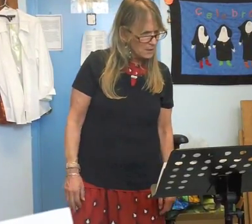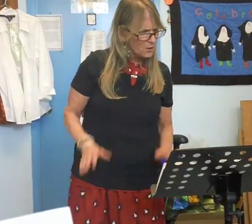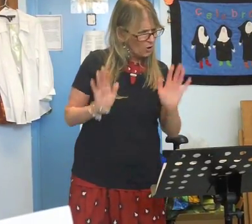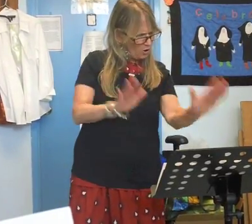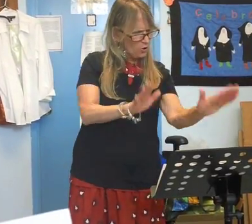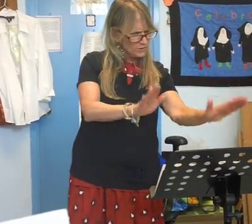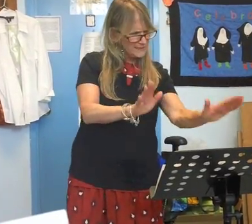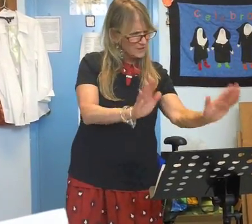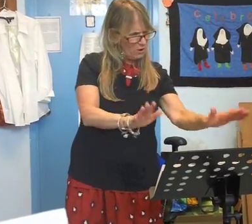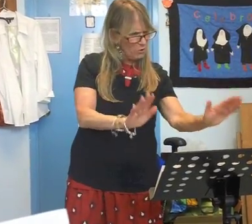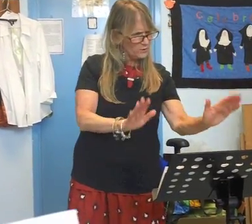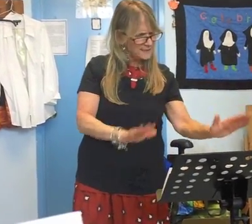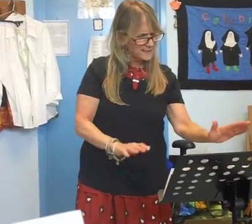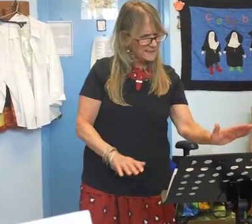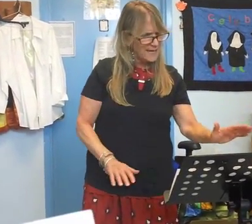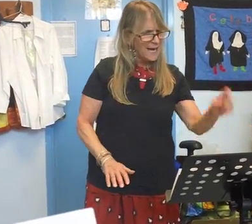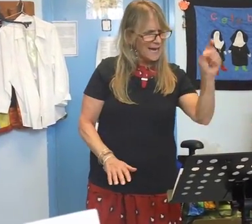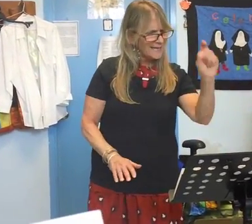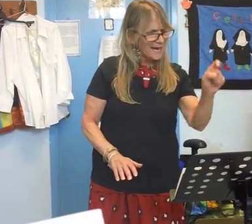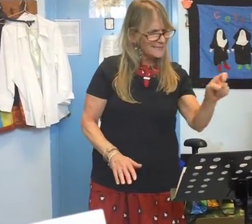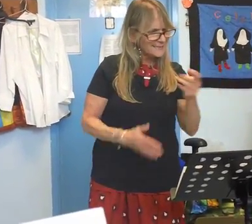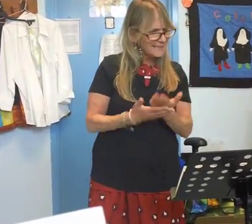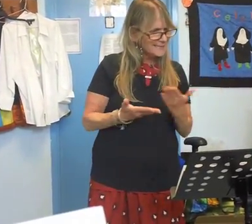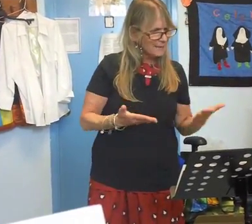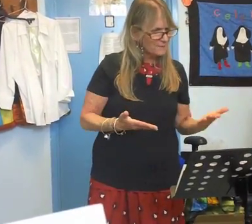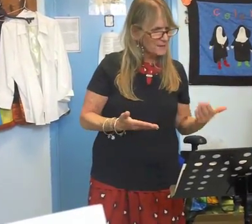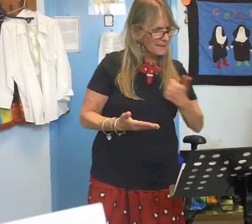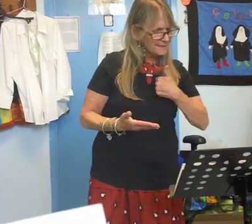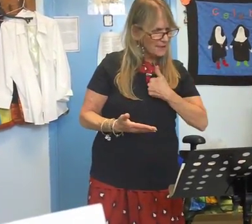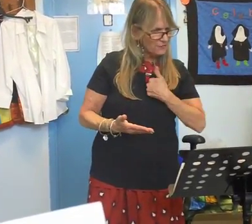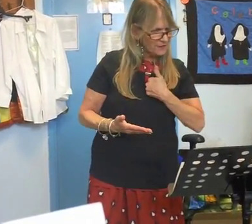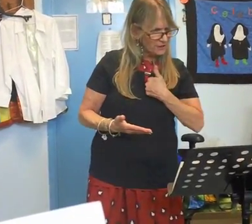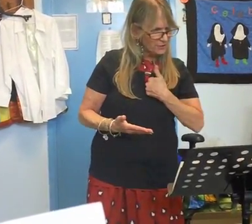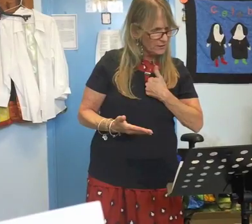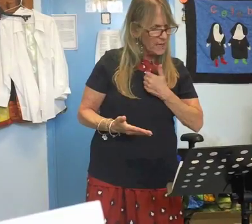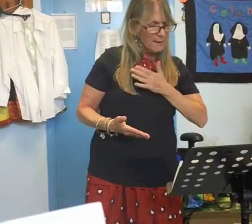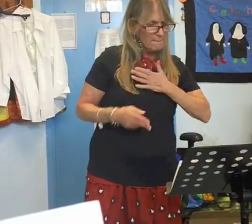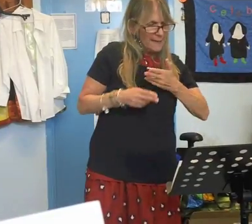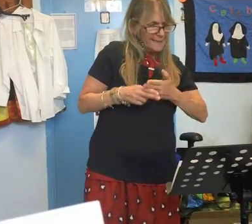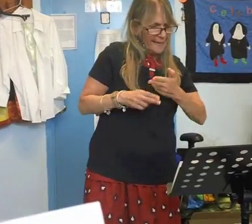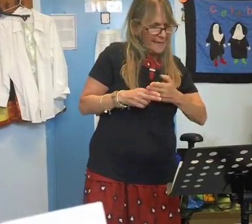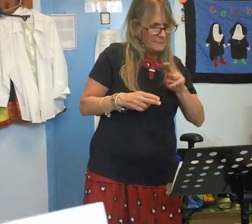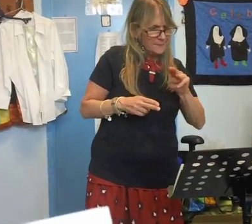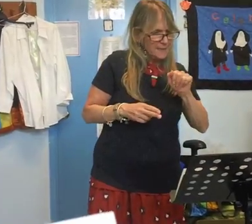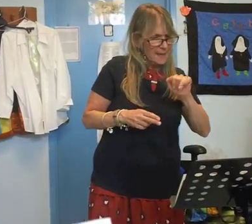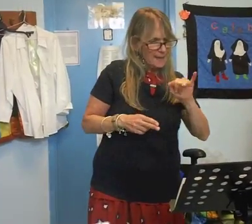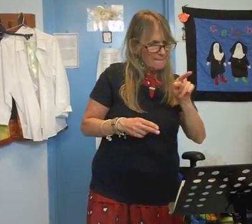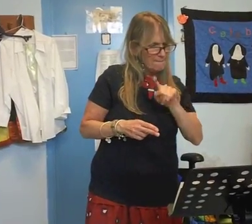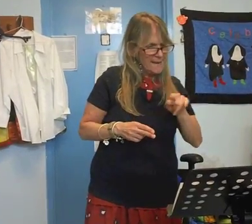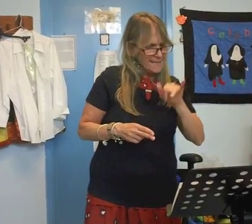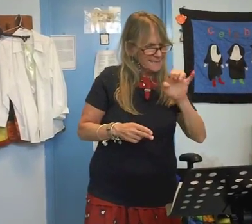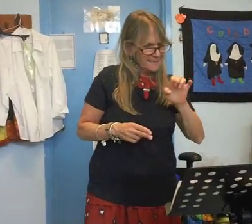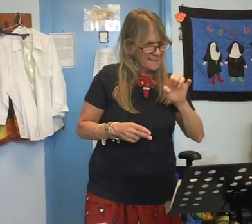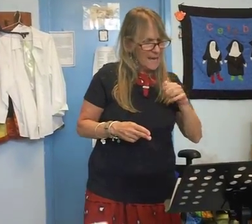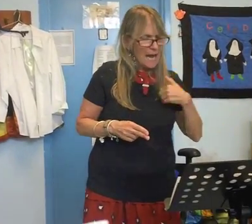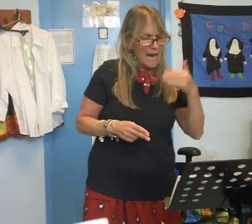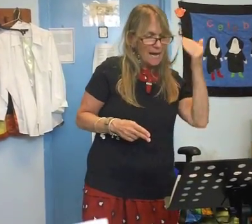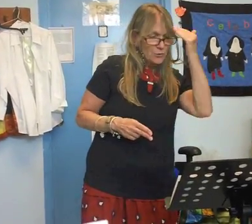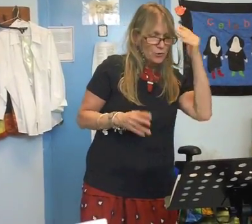hold it hold it hold I gotta say something myself here my name's Maisie I knew